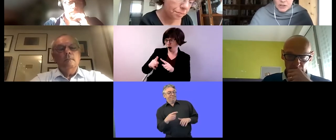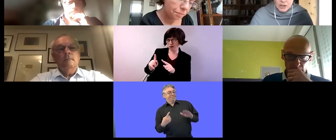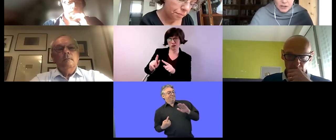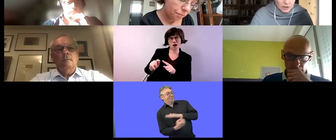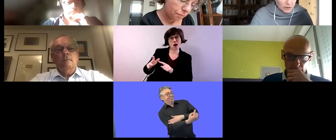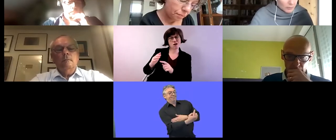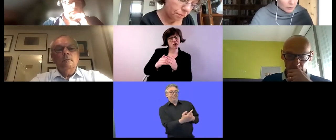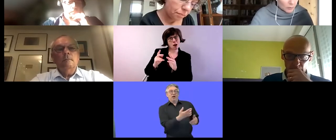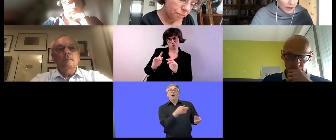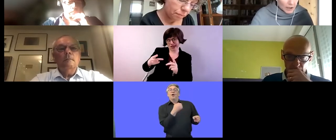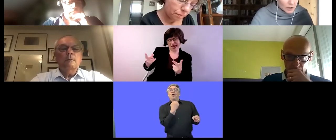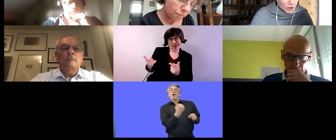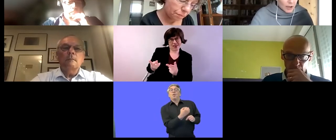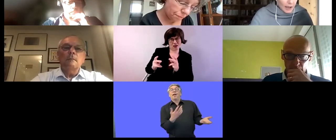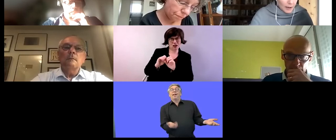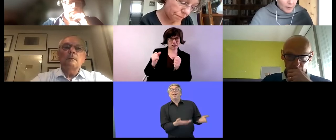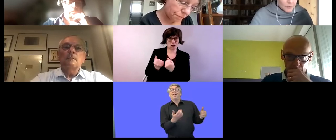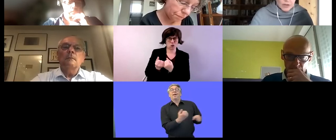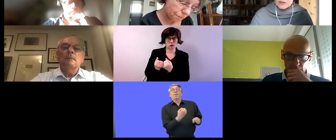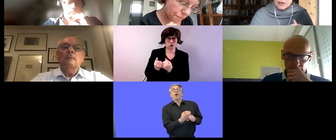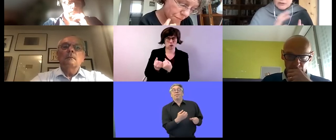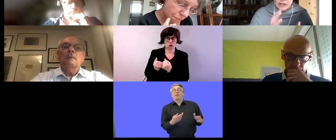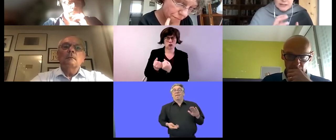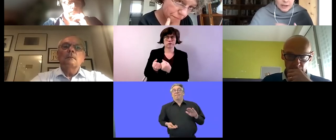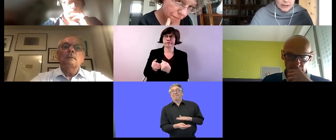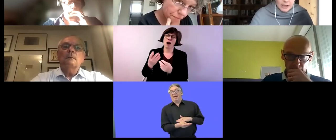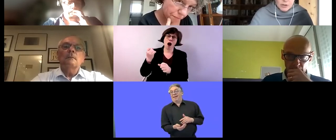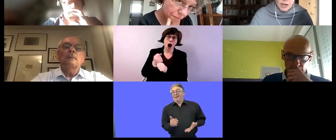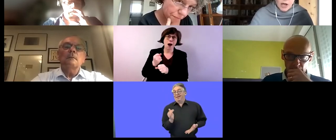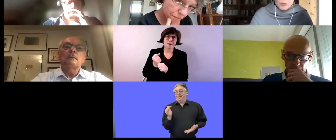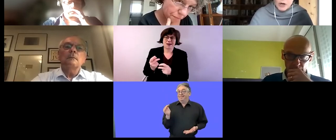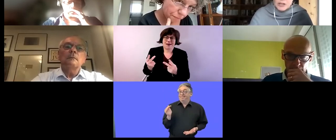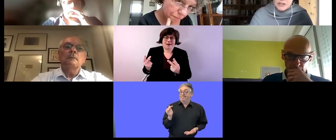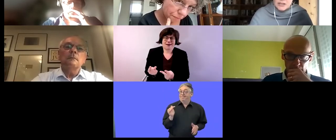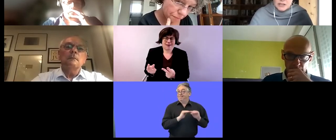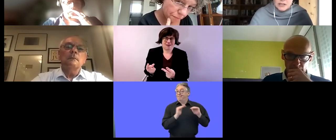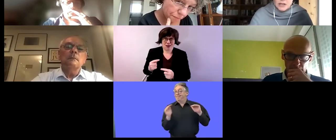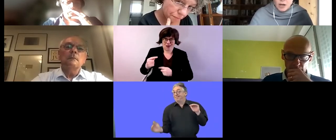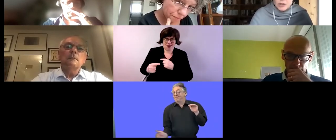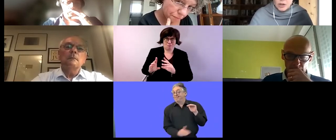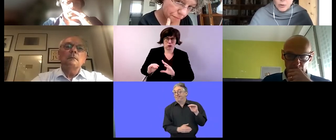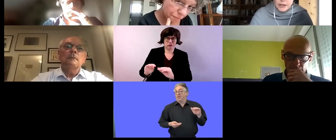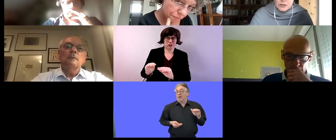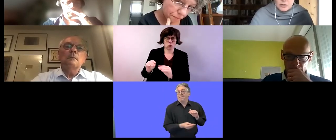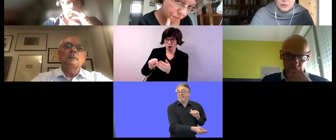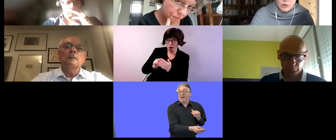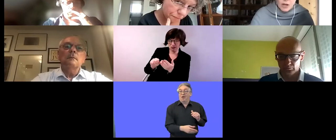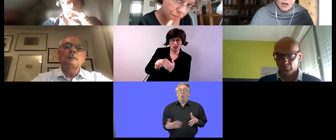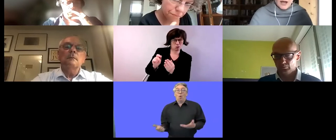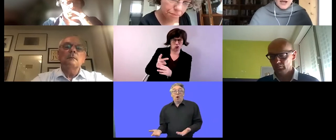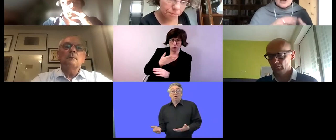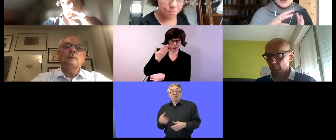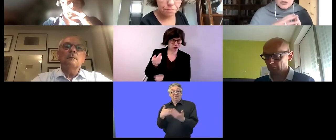paid uh the minimum wage um things and things like that and and work is steadily ongoing to